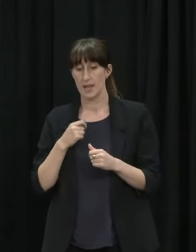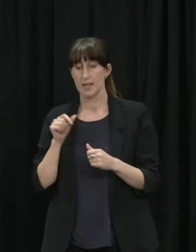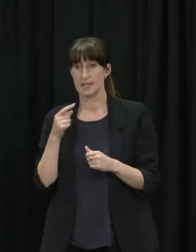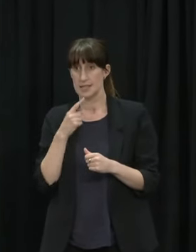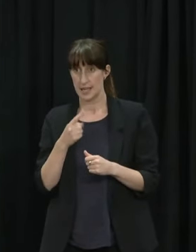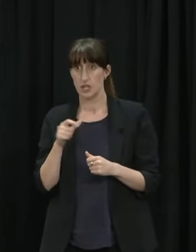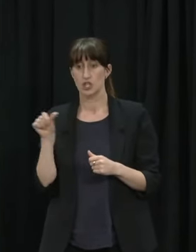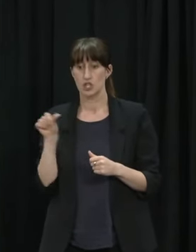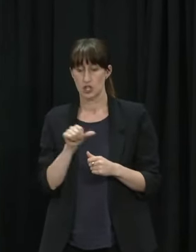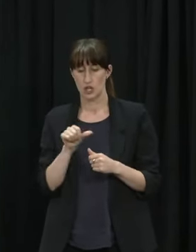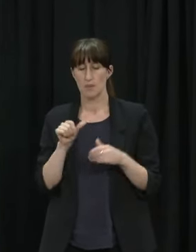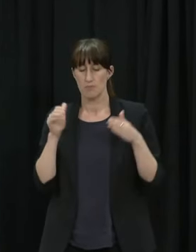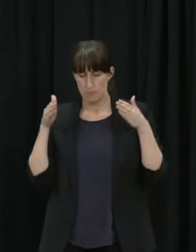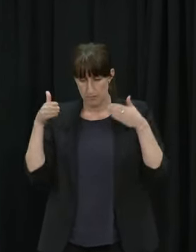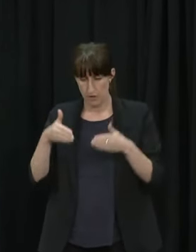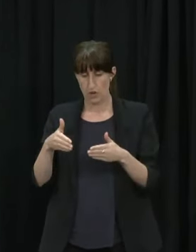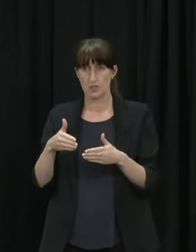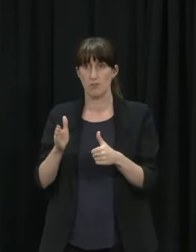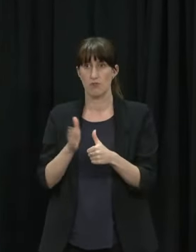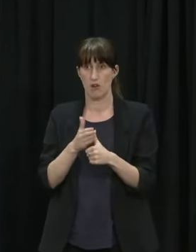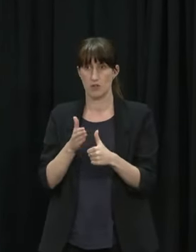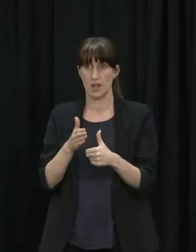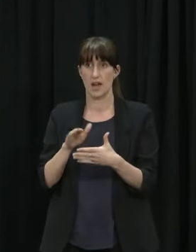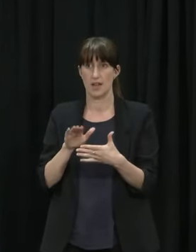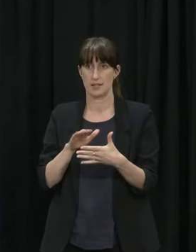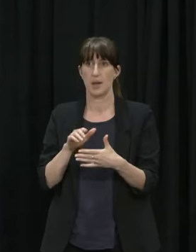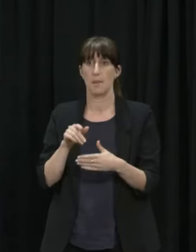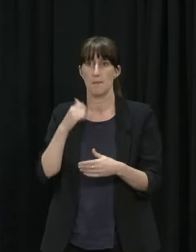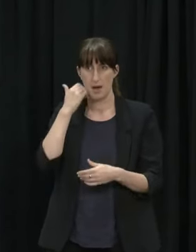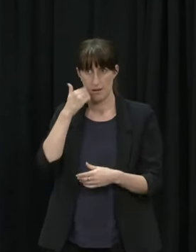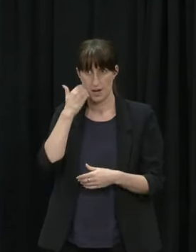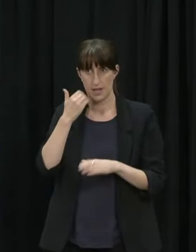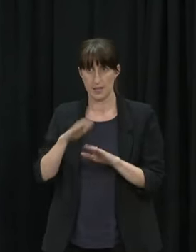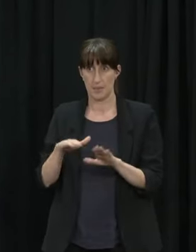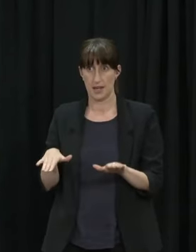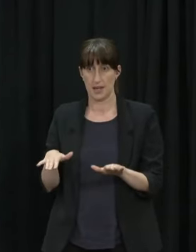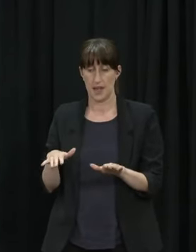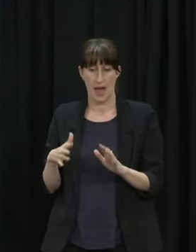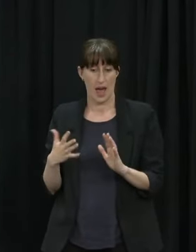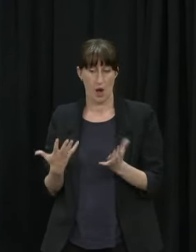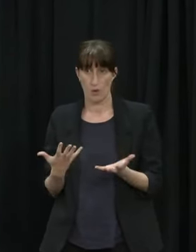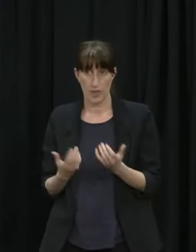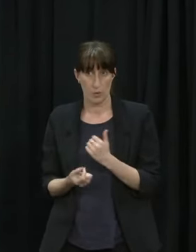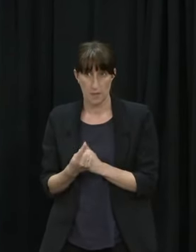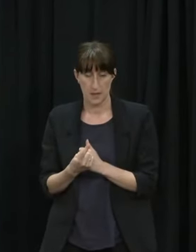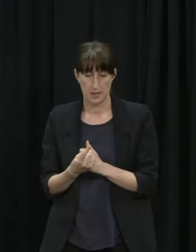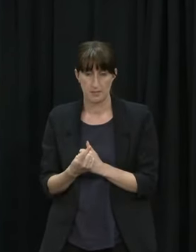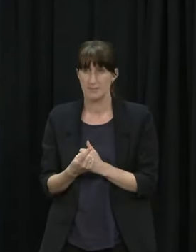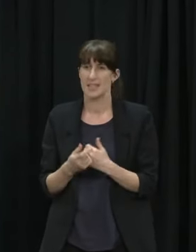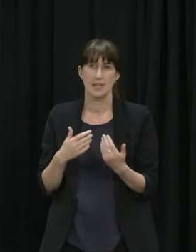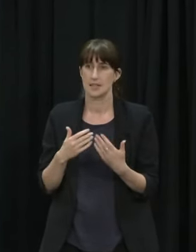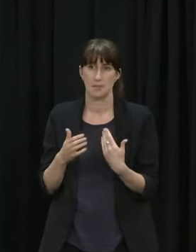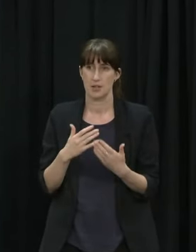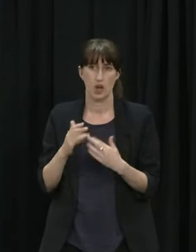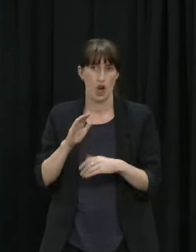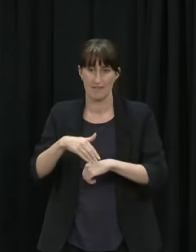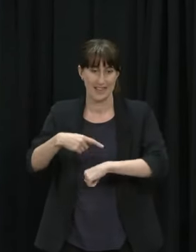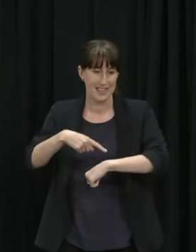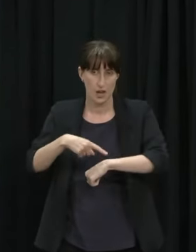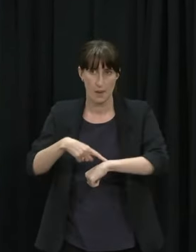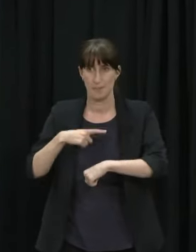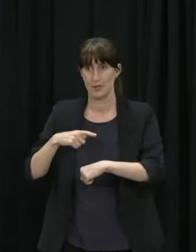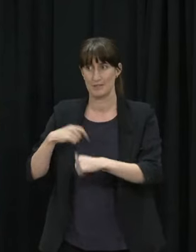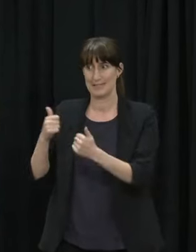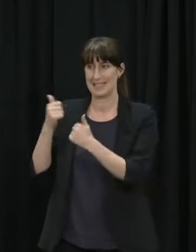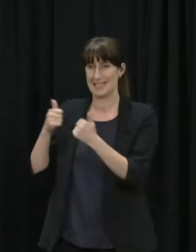11 and how that happens as I said before is not so much the timing of it because there is plenty of vaccine available but it's where the